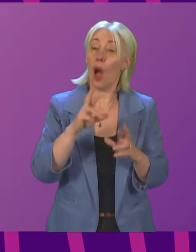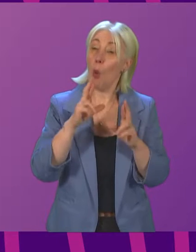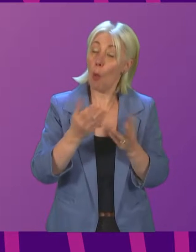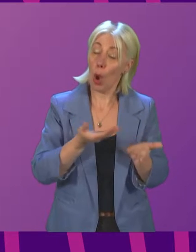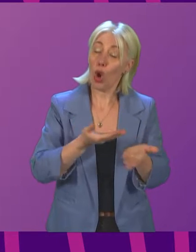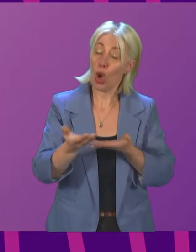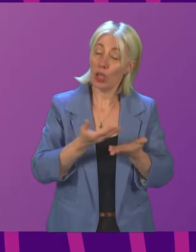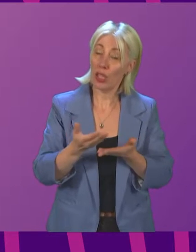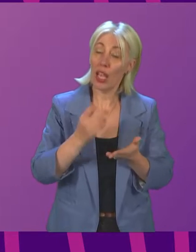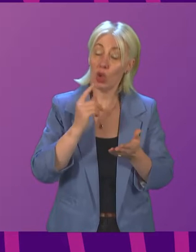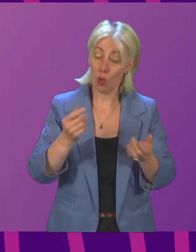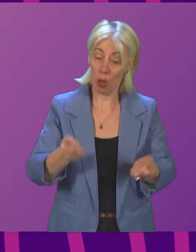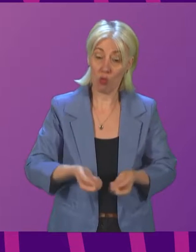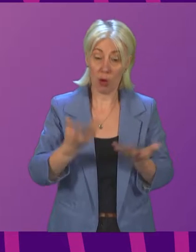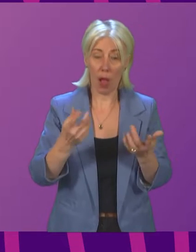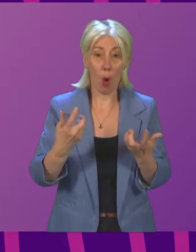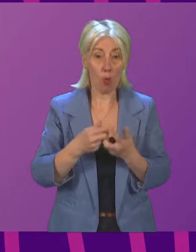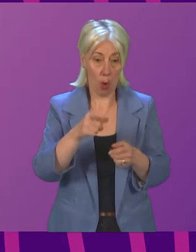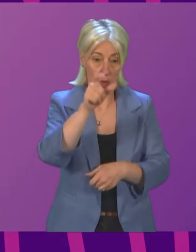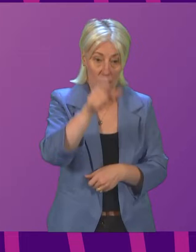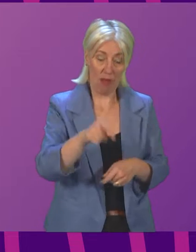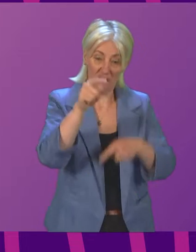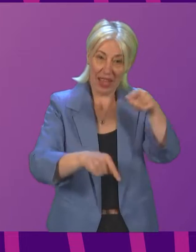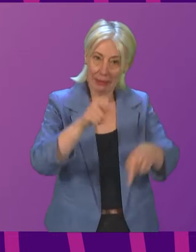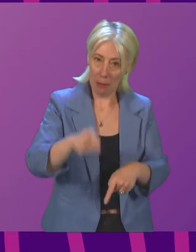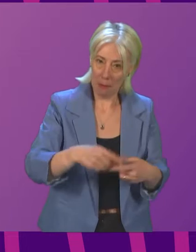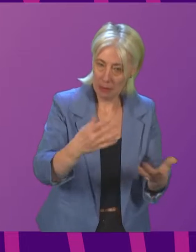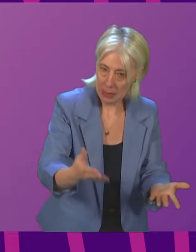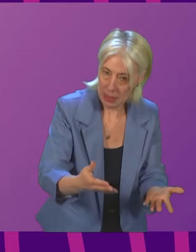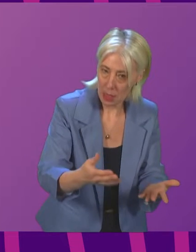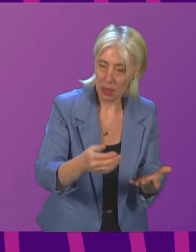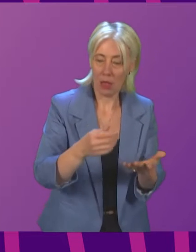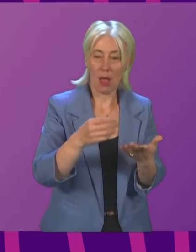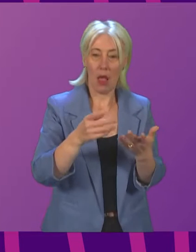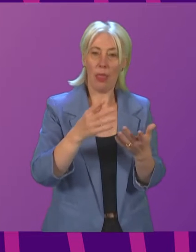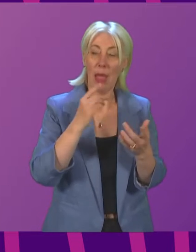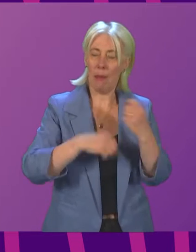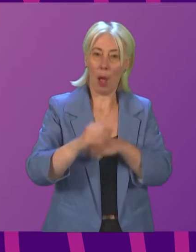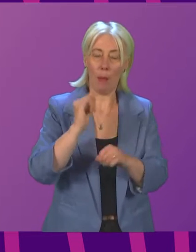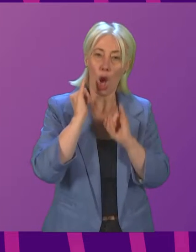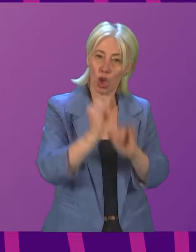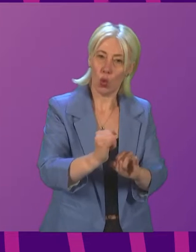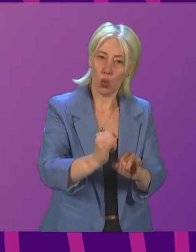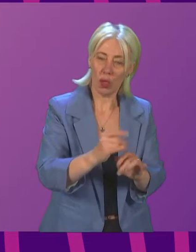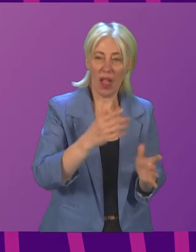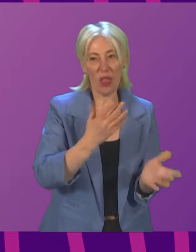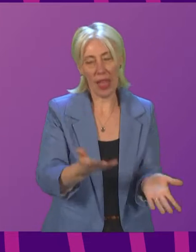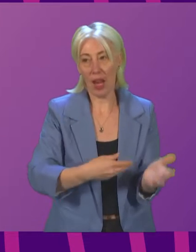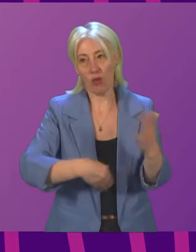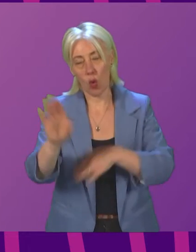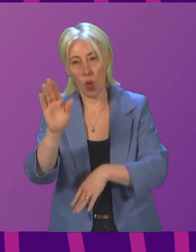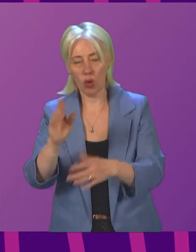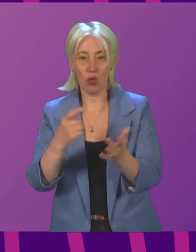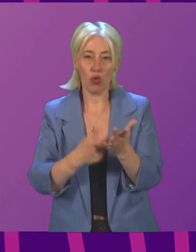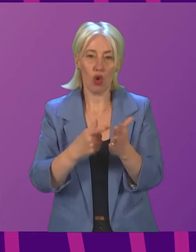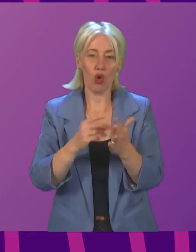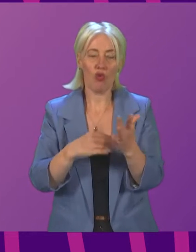light on this, at what we can do to protect victims of those that are accused who then go on remand as well. So I think we have some more work to do in relation to that.